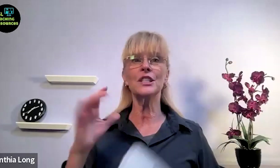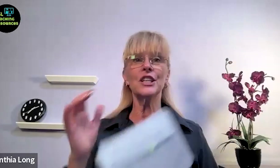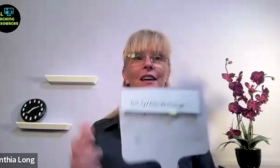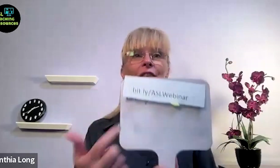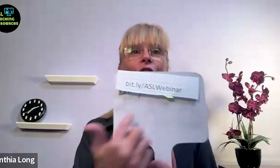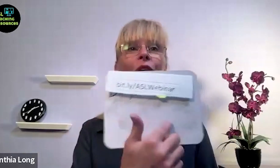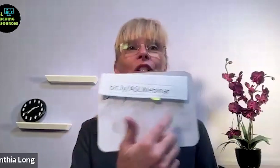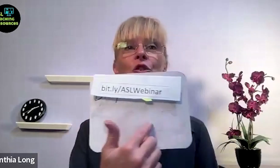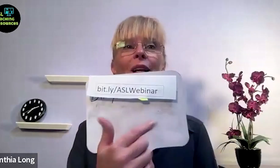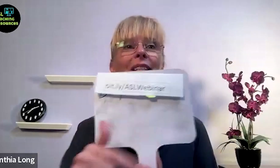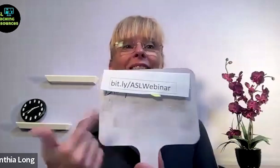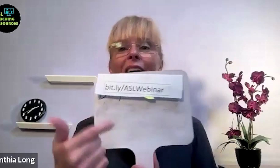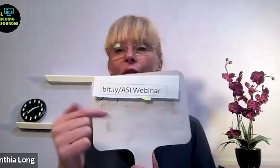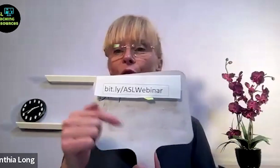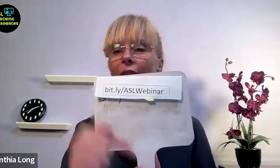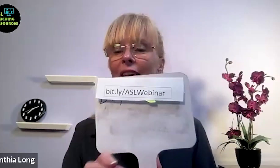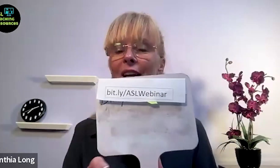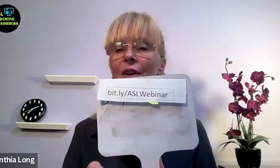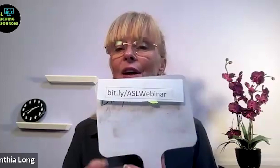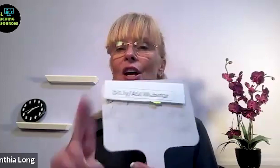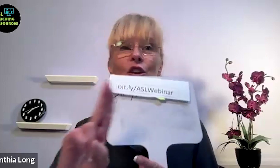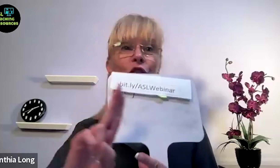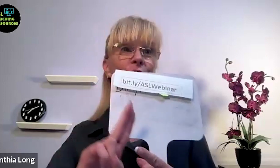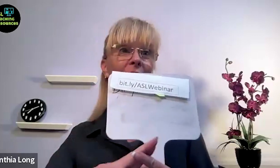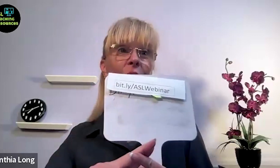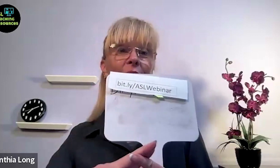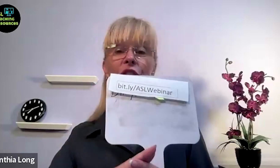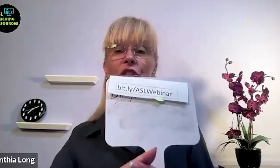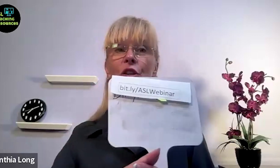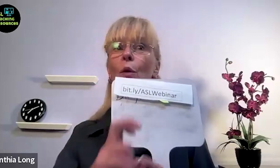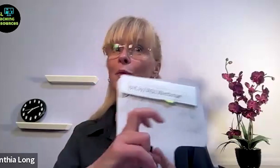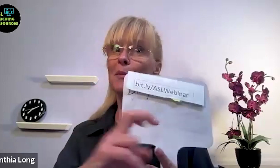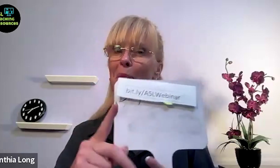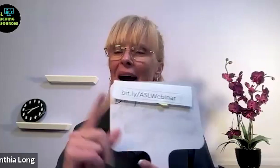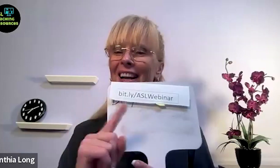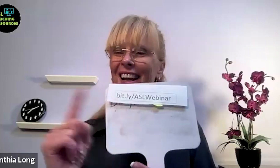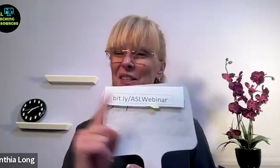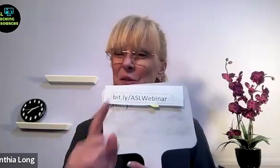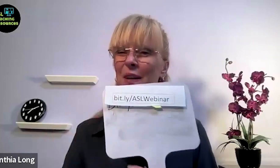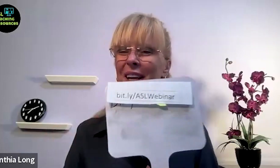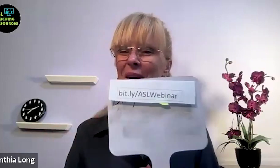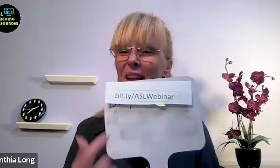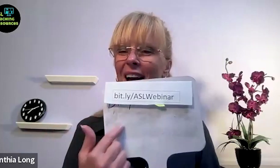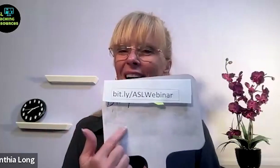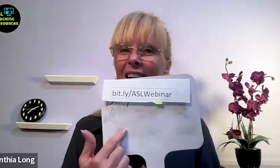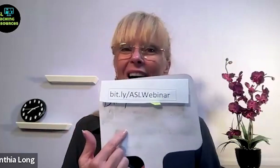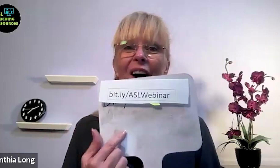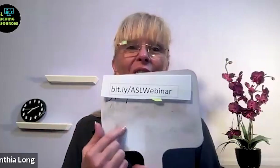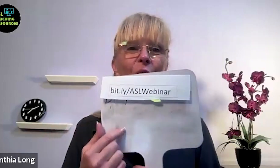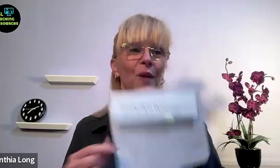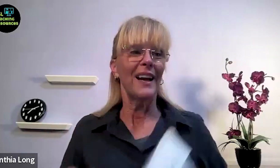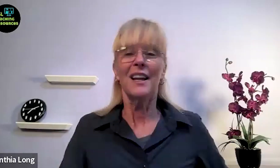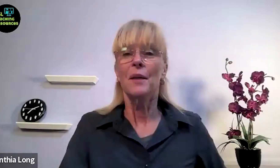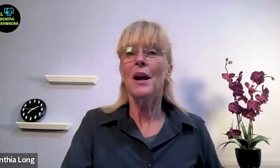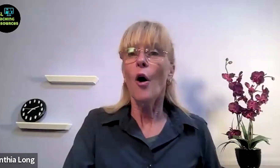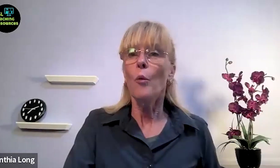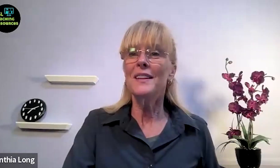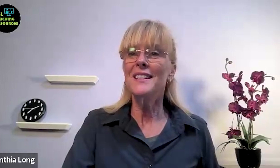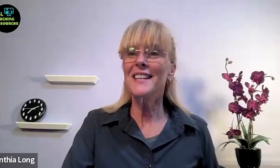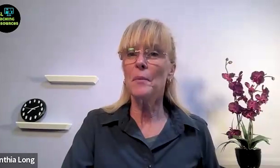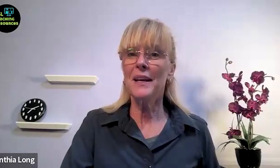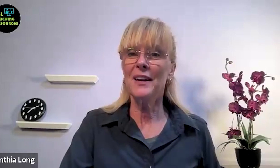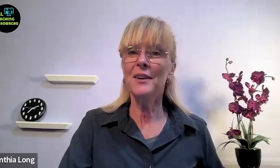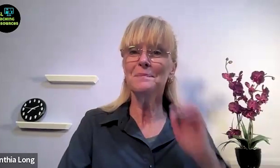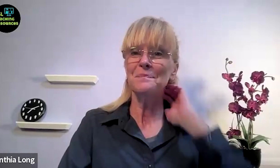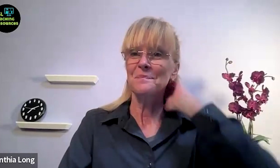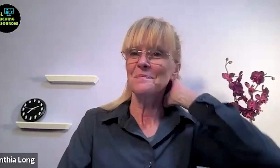you who are on the channel you can join us live right here you do have to register we'll be back next week all right let me open